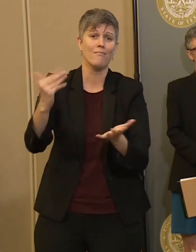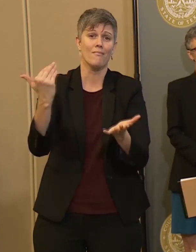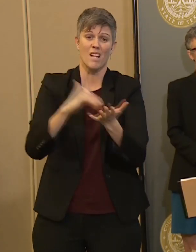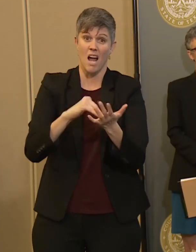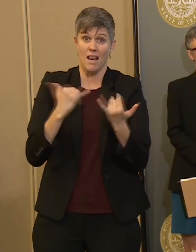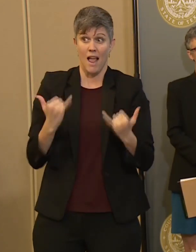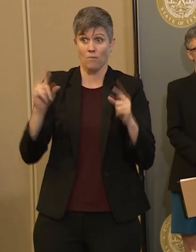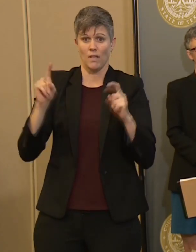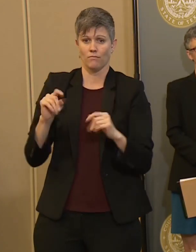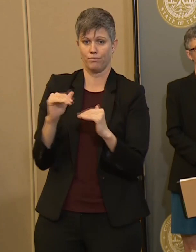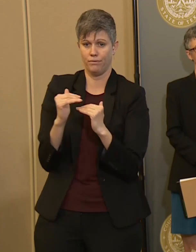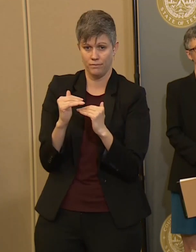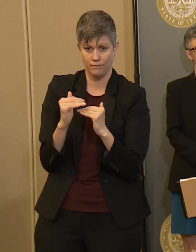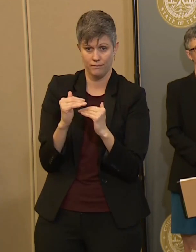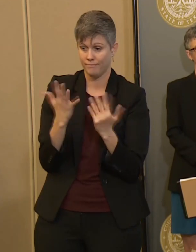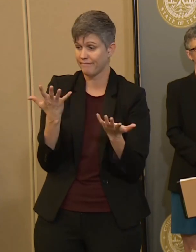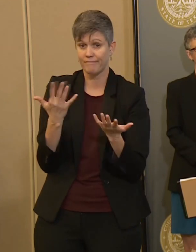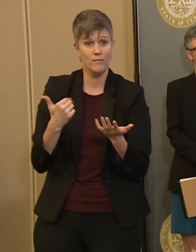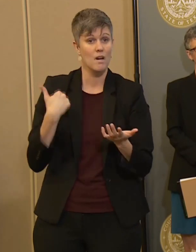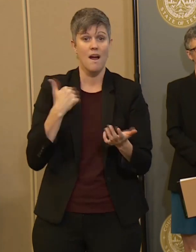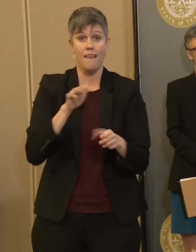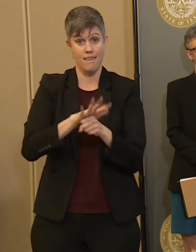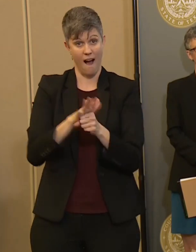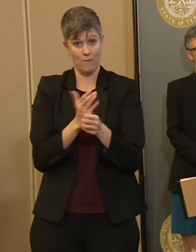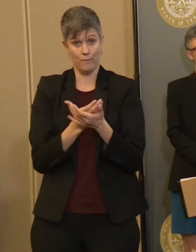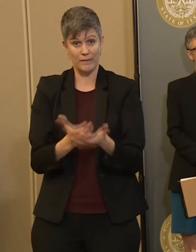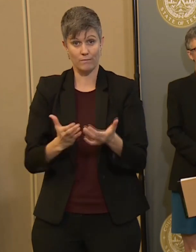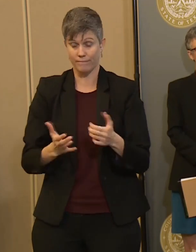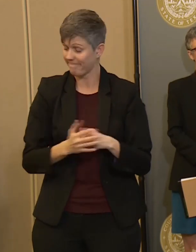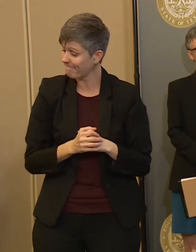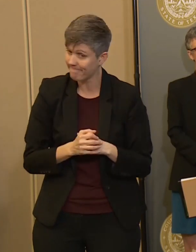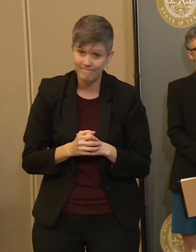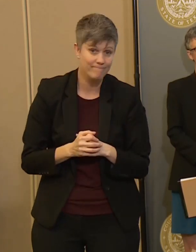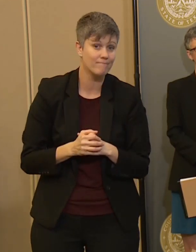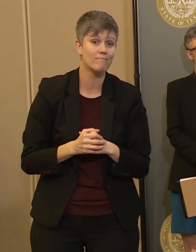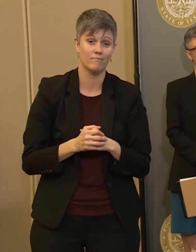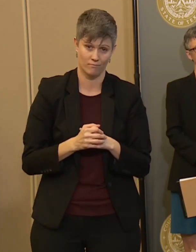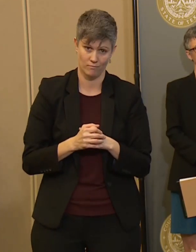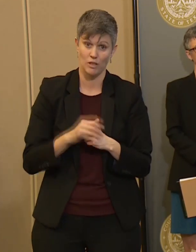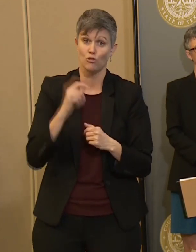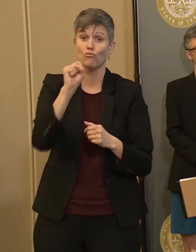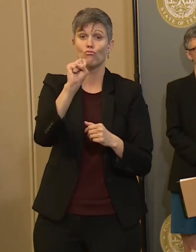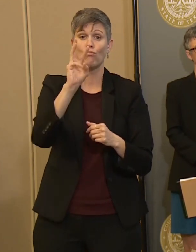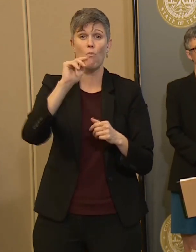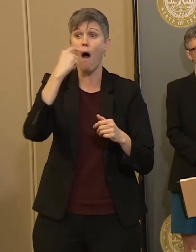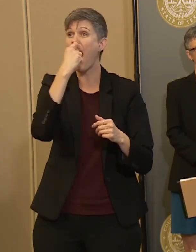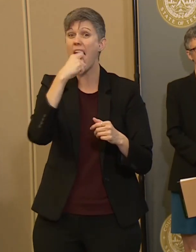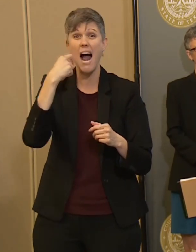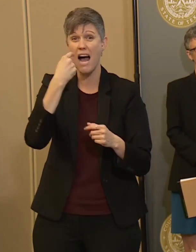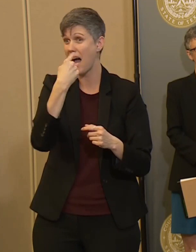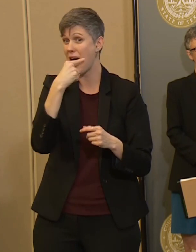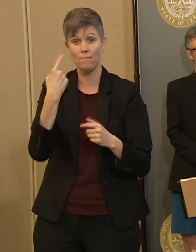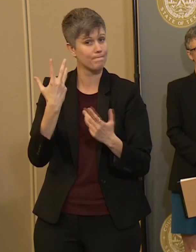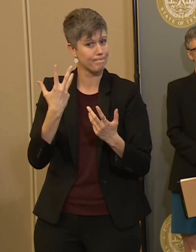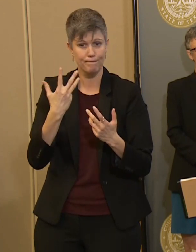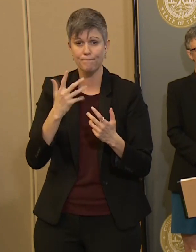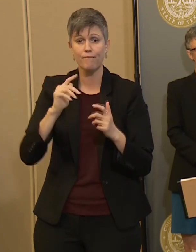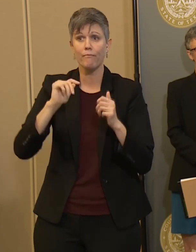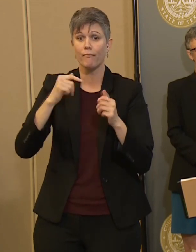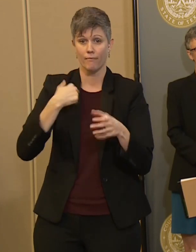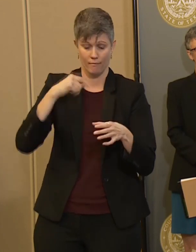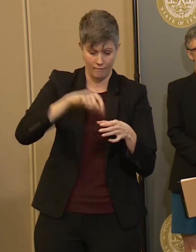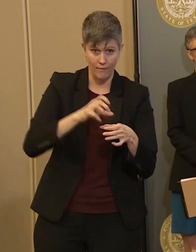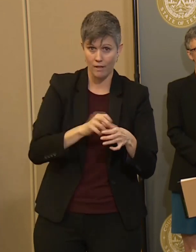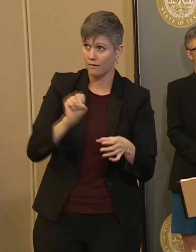by the, primarily right now by the swabs themselves, and the, what we call the transport media that they go in, which is